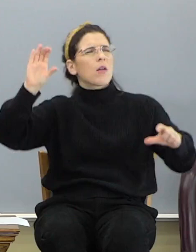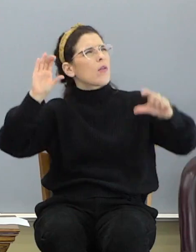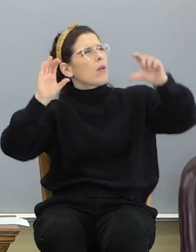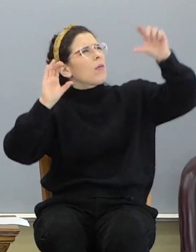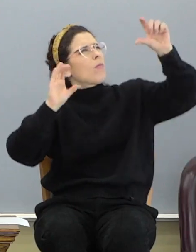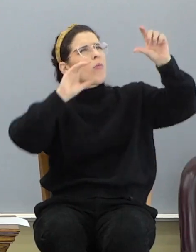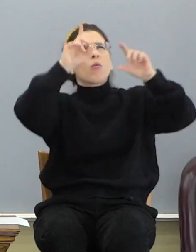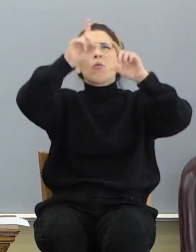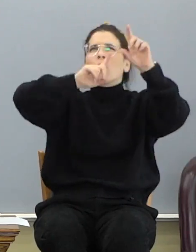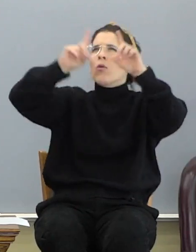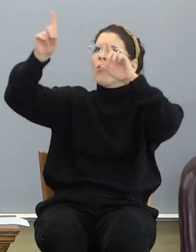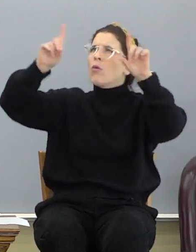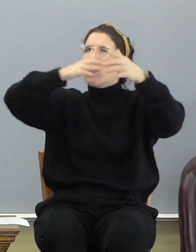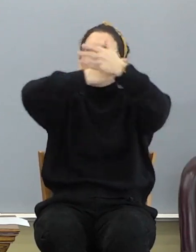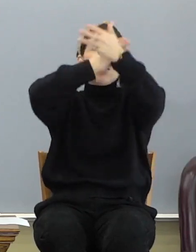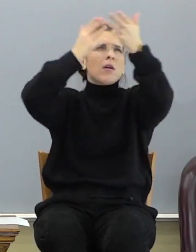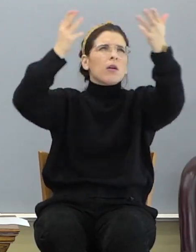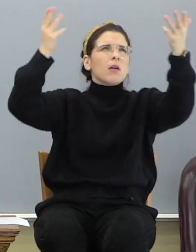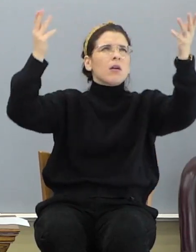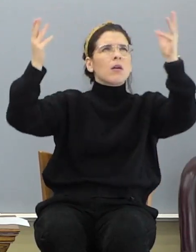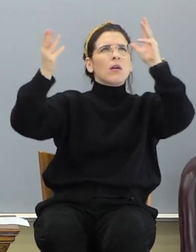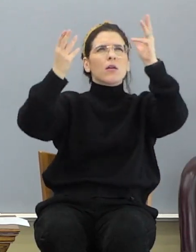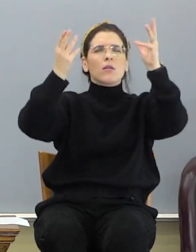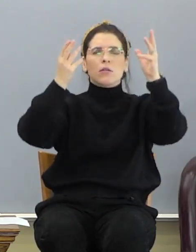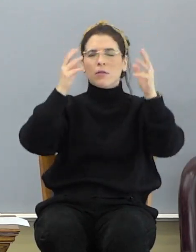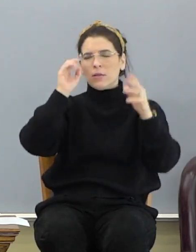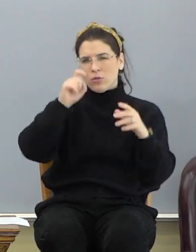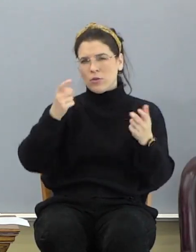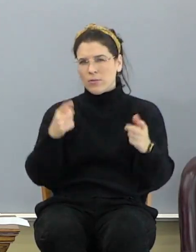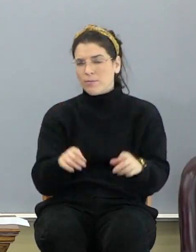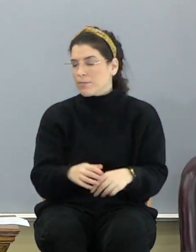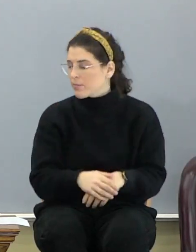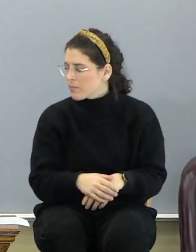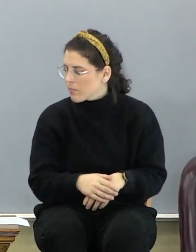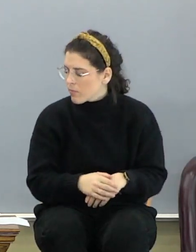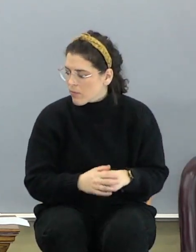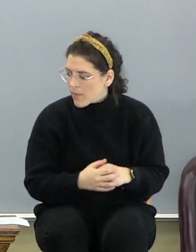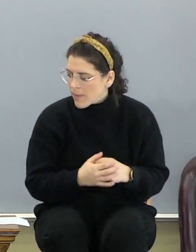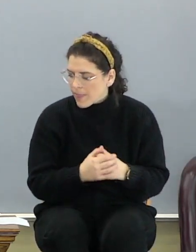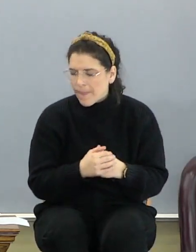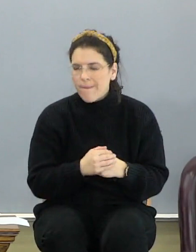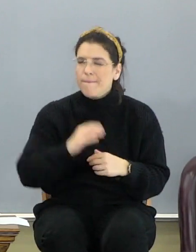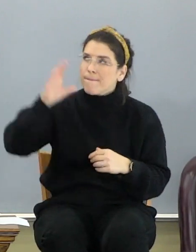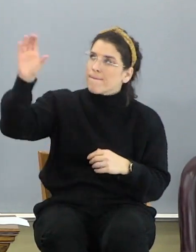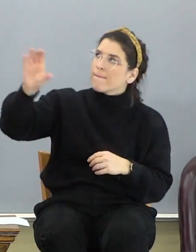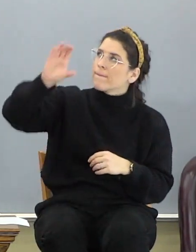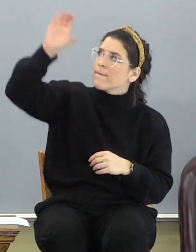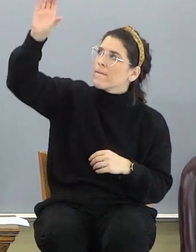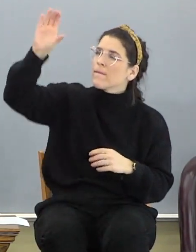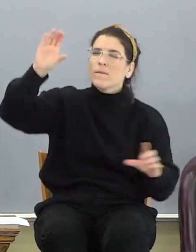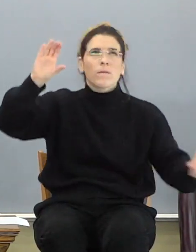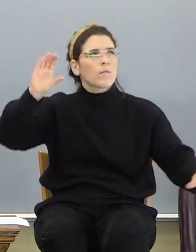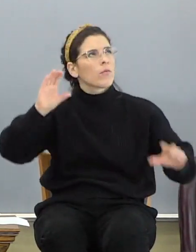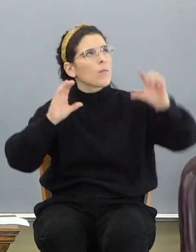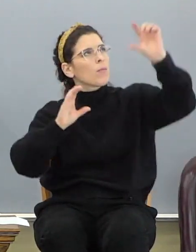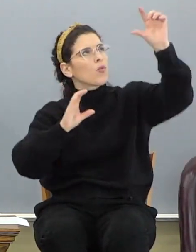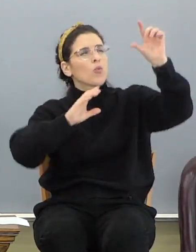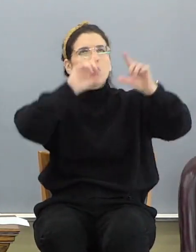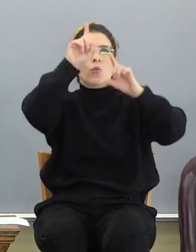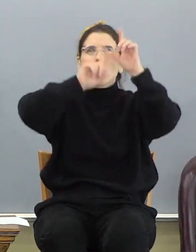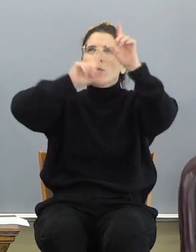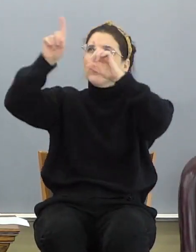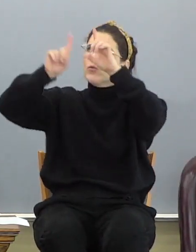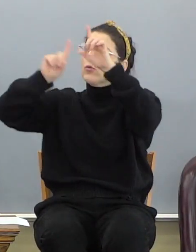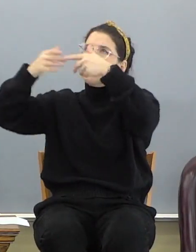the stars, even all the host of heaven should just be driven. So where you have the sun and the moon and the stars and all